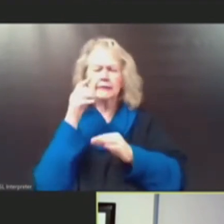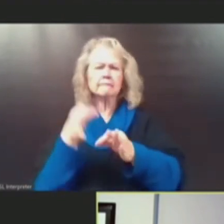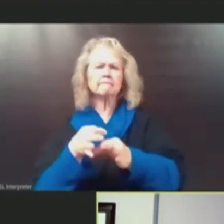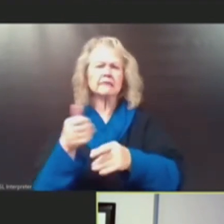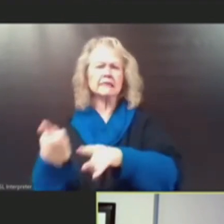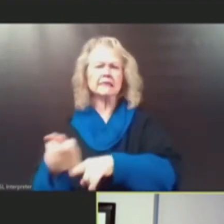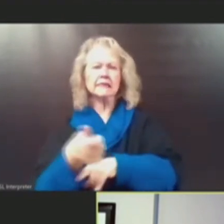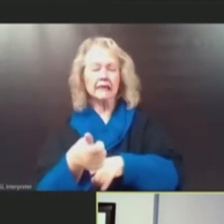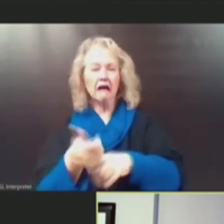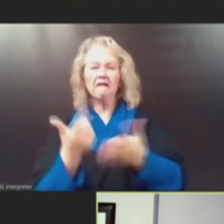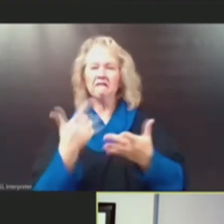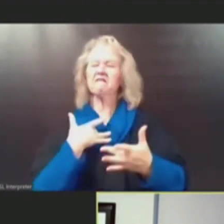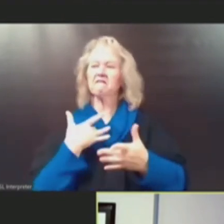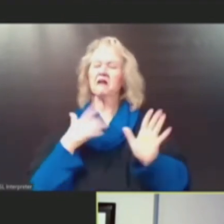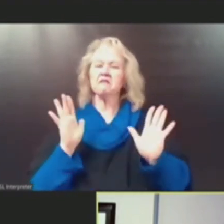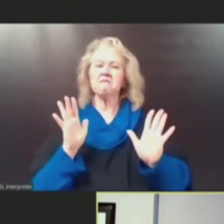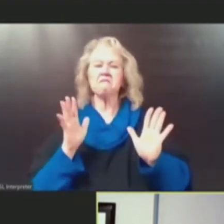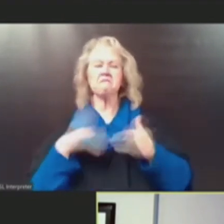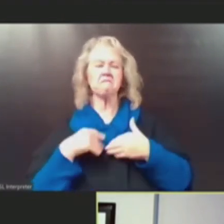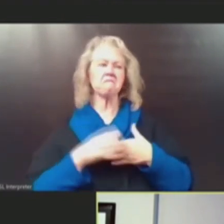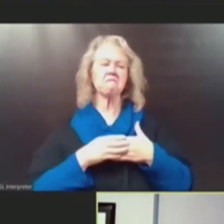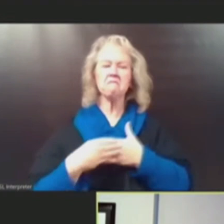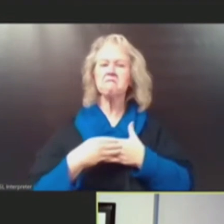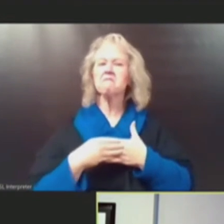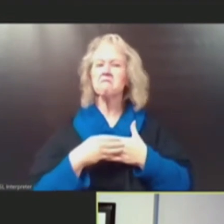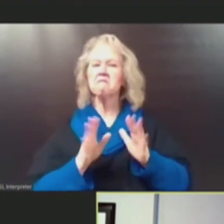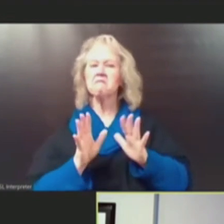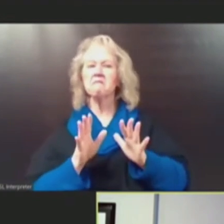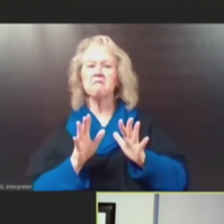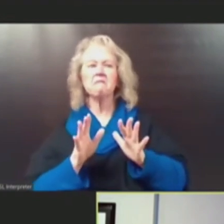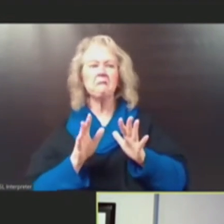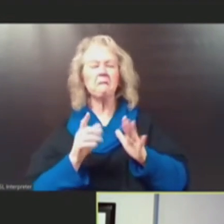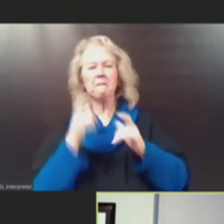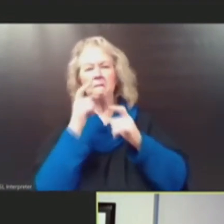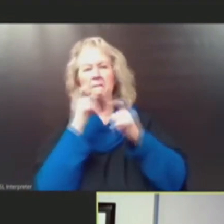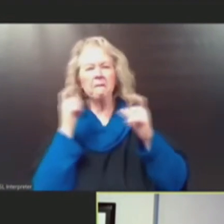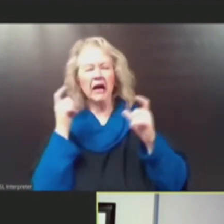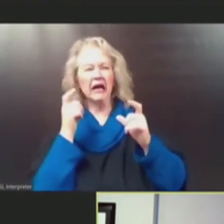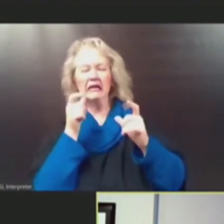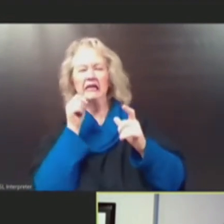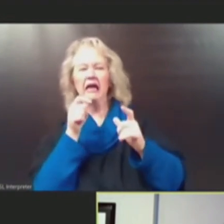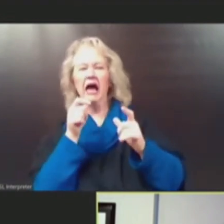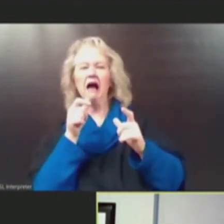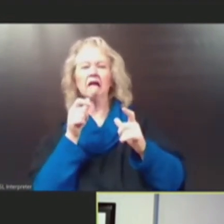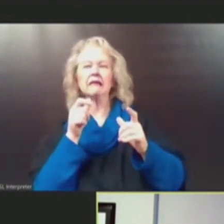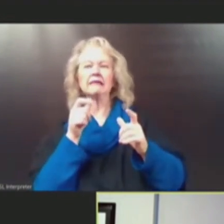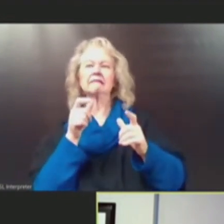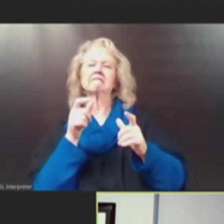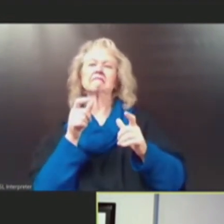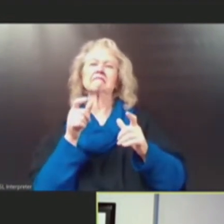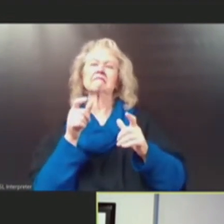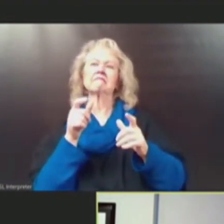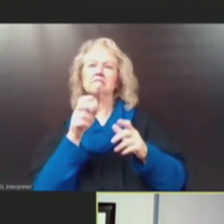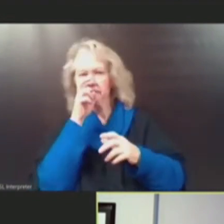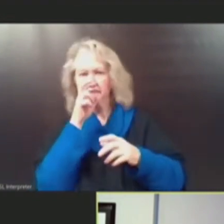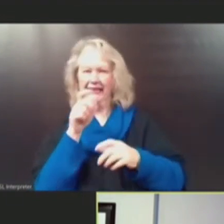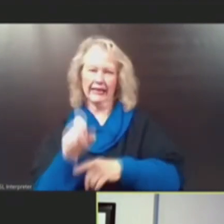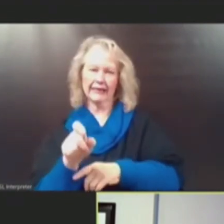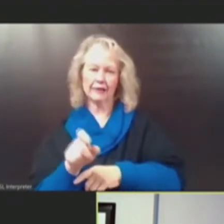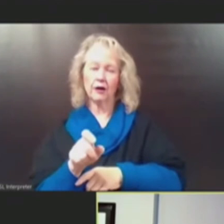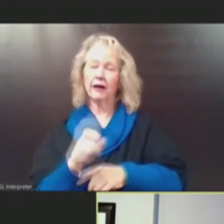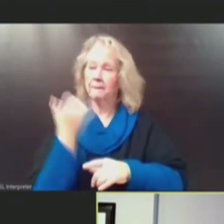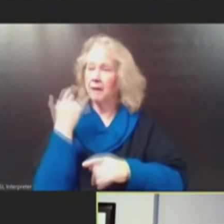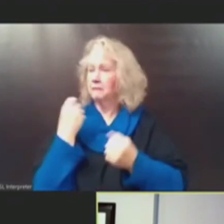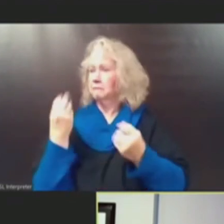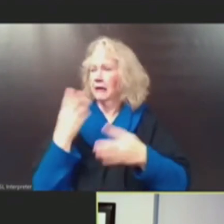it is a time when masks are likely less necessary, especially if you have a highly vaccinated population.